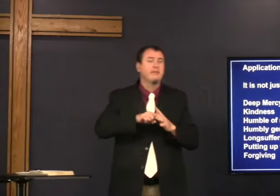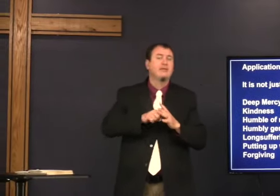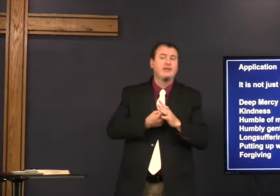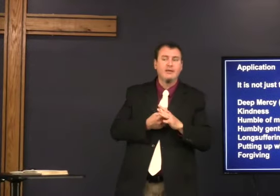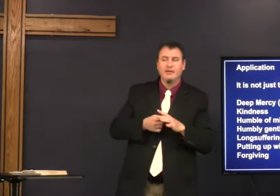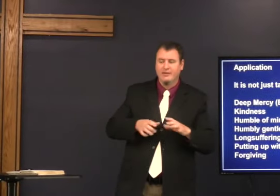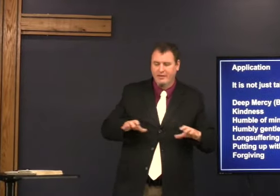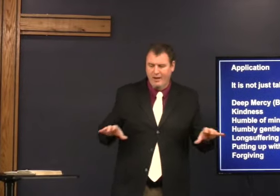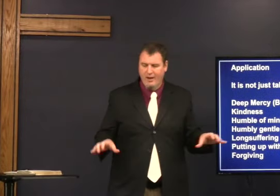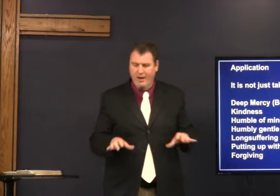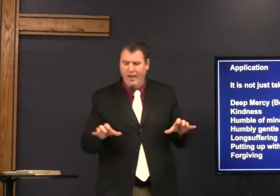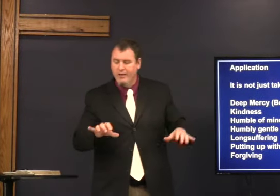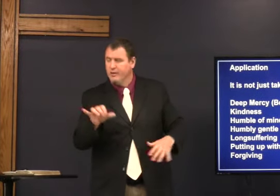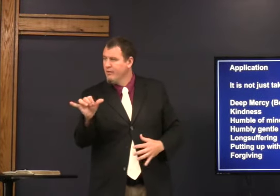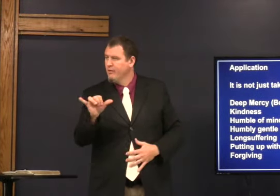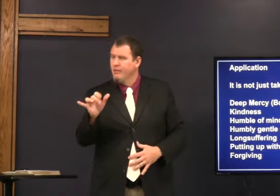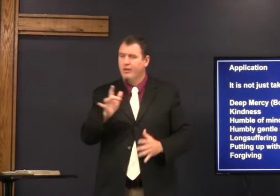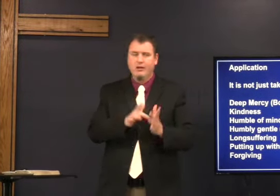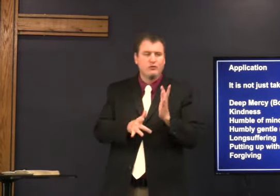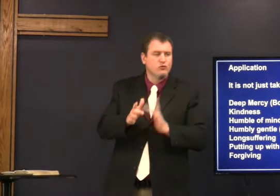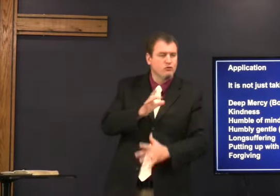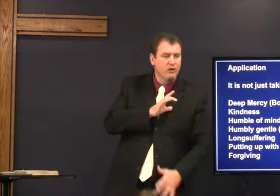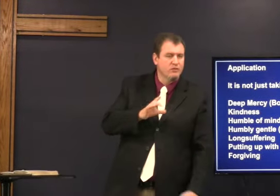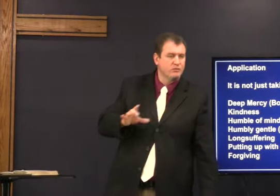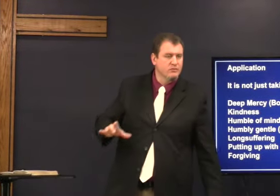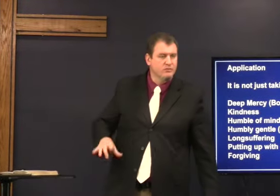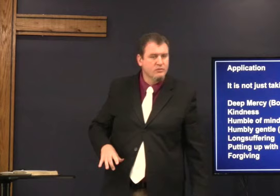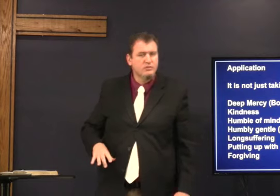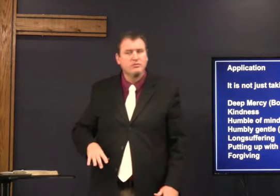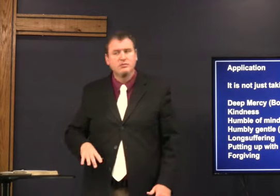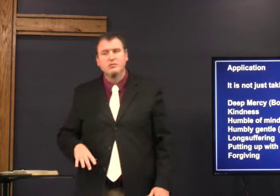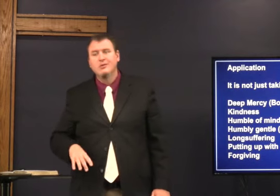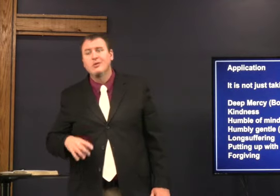when we begin to act like Jesus Christ